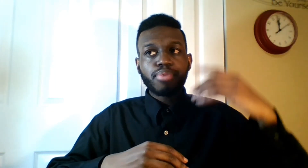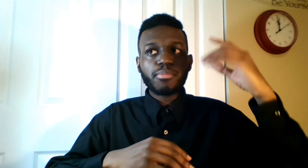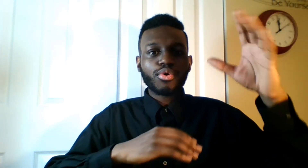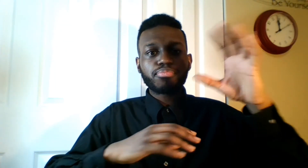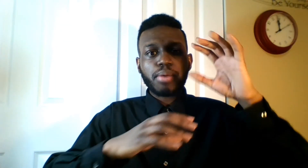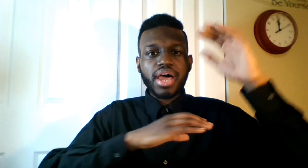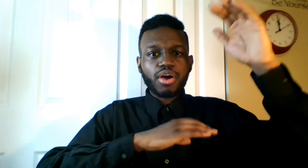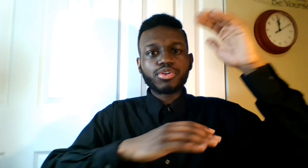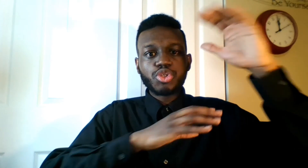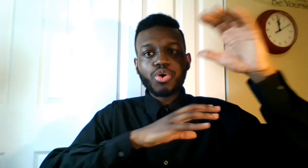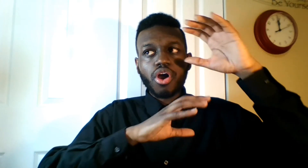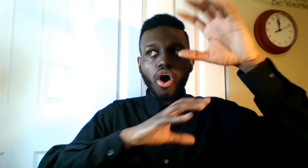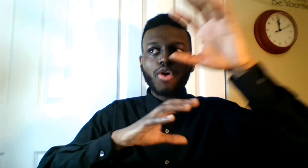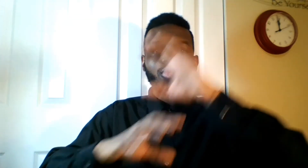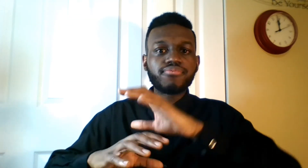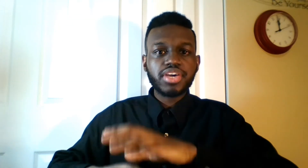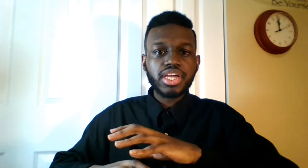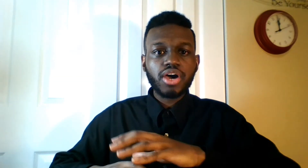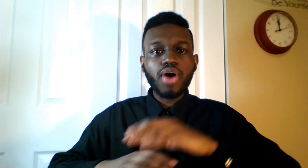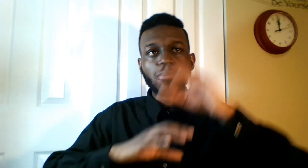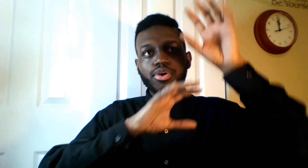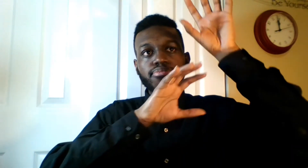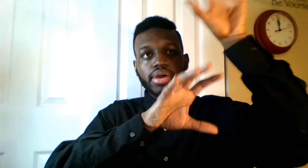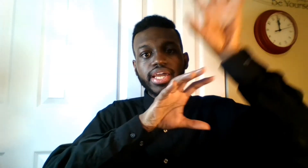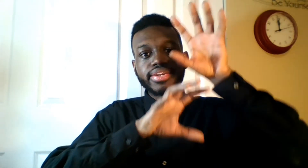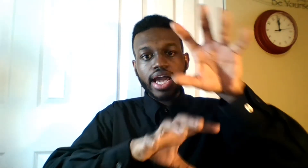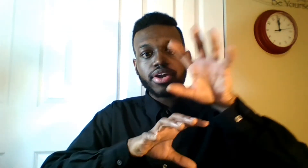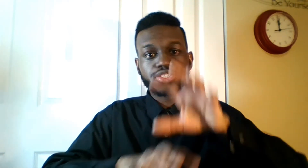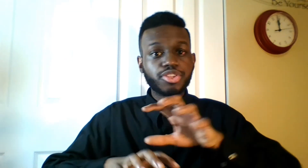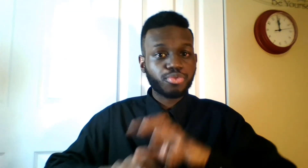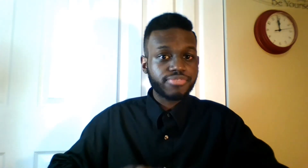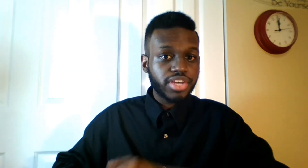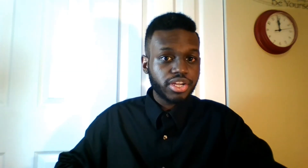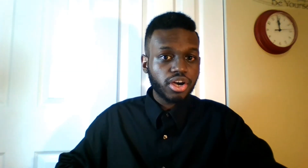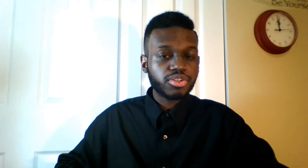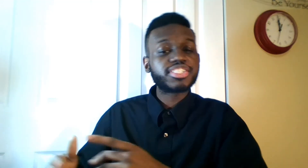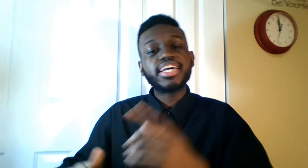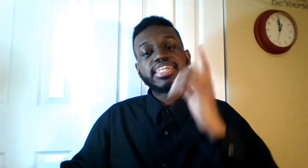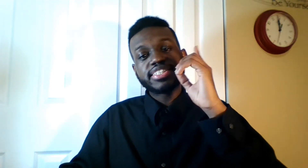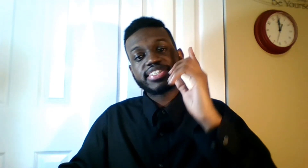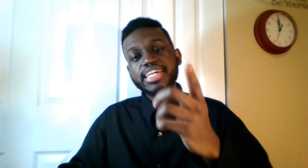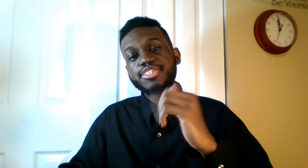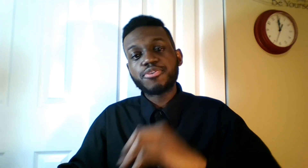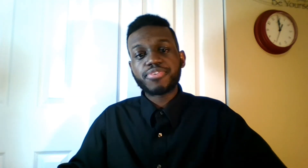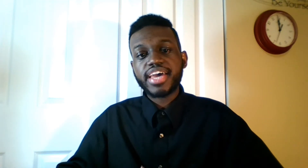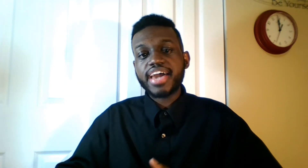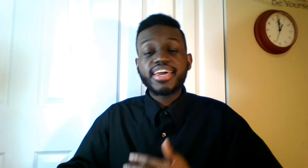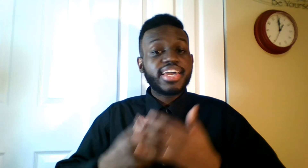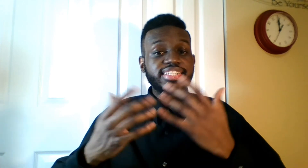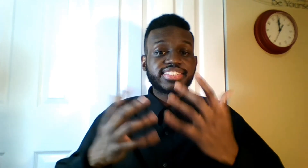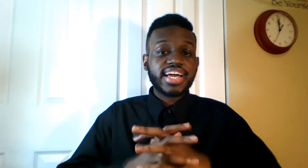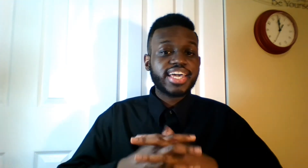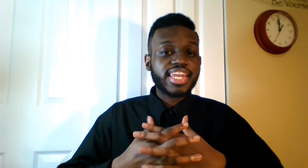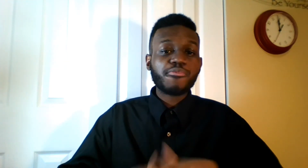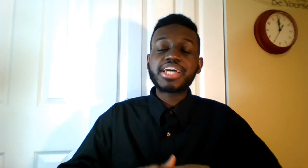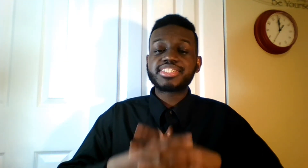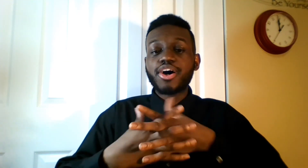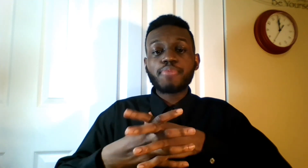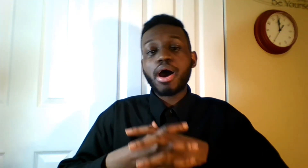not going to do it all in one video. I'm going to break it down into three videos. So stay tuned for that. I cannot wait to talk about my